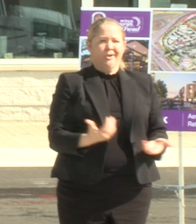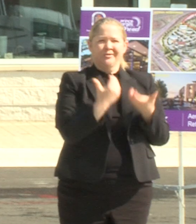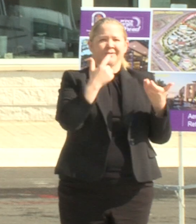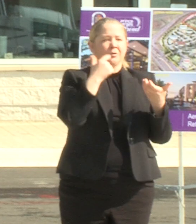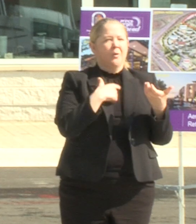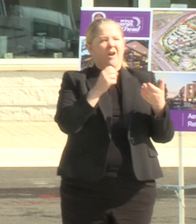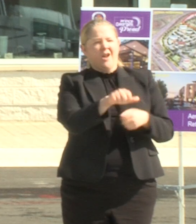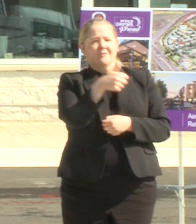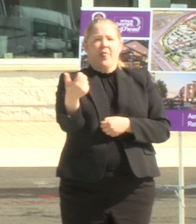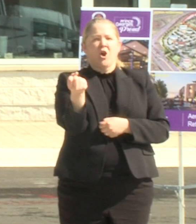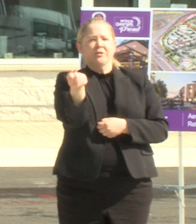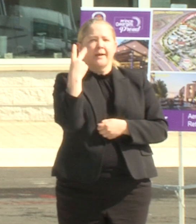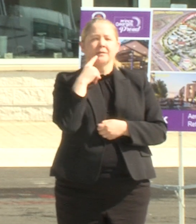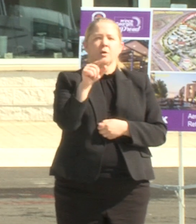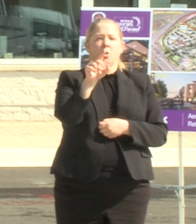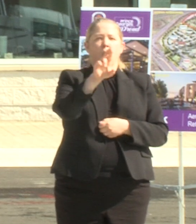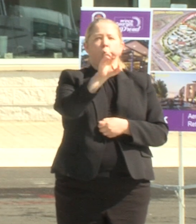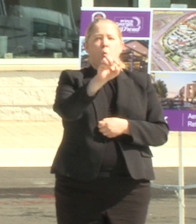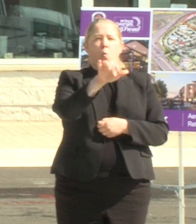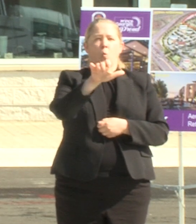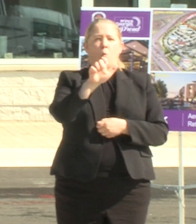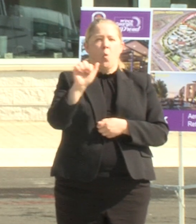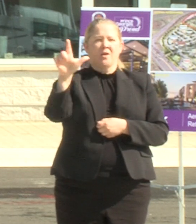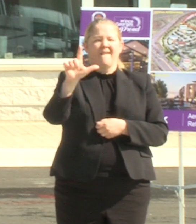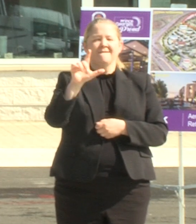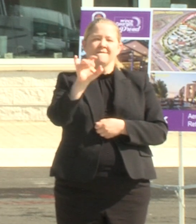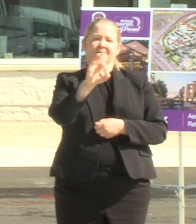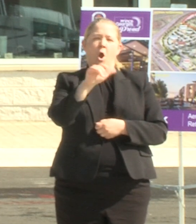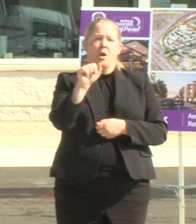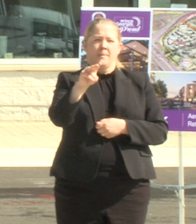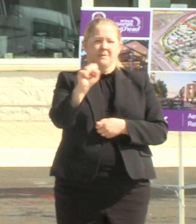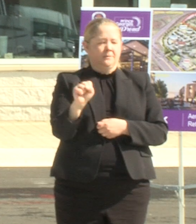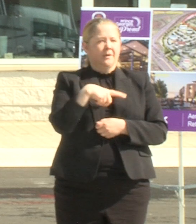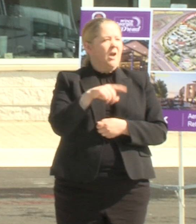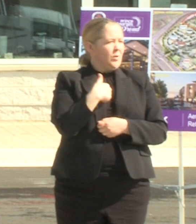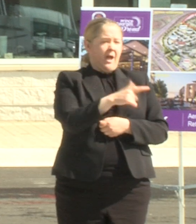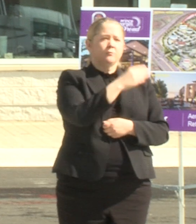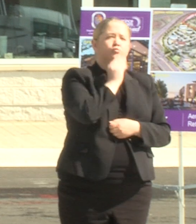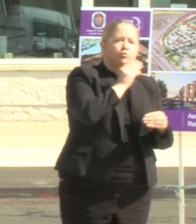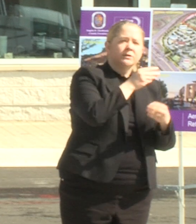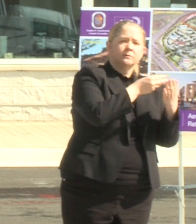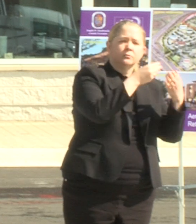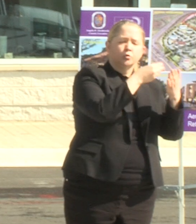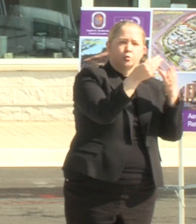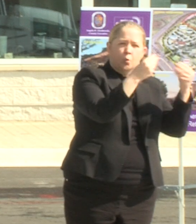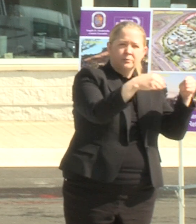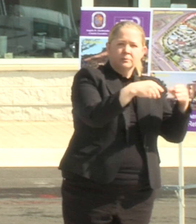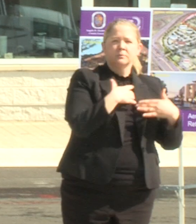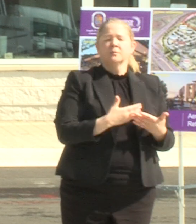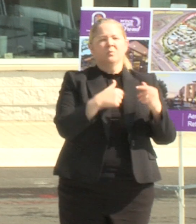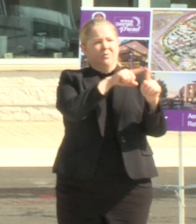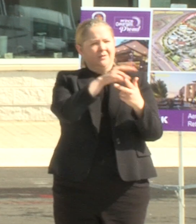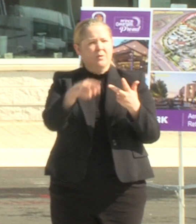farms these blue line investments will bring grocery stores they'll be well planned they'll help to reduce traffic